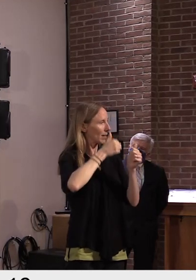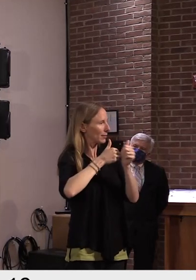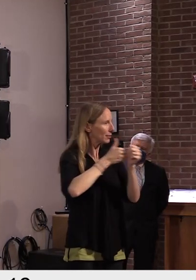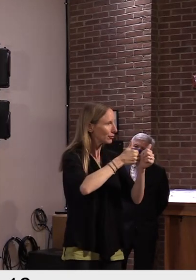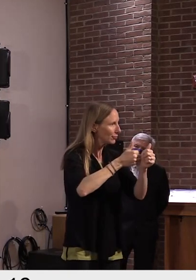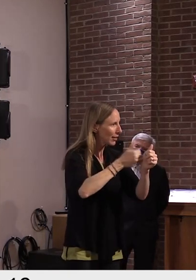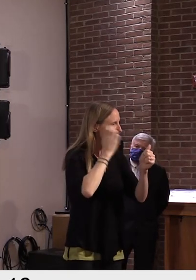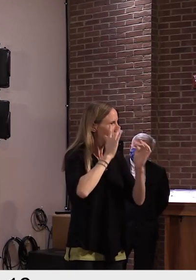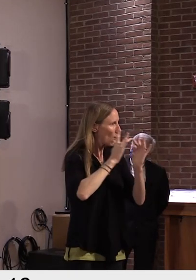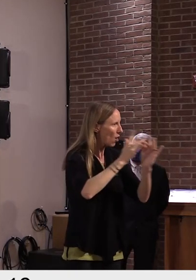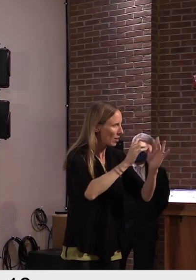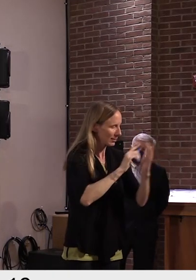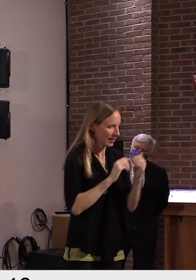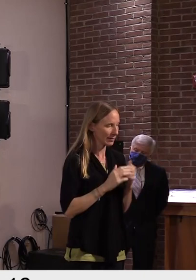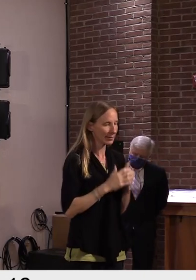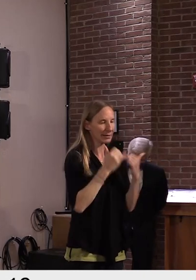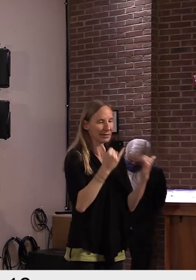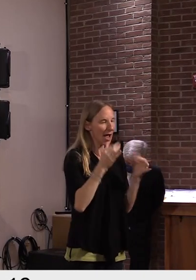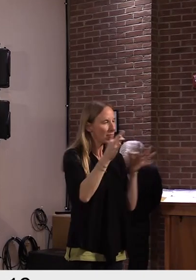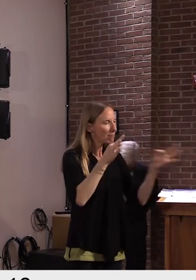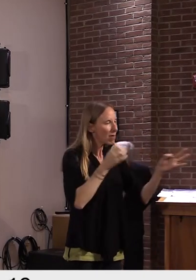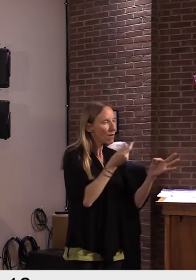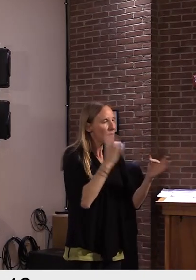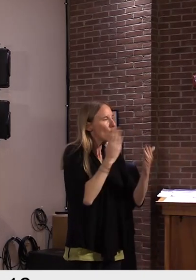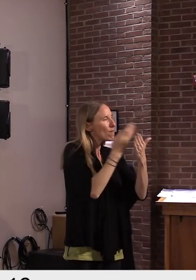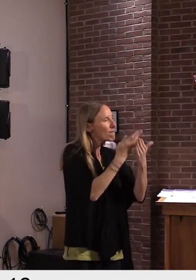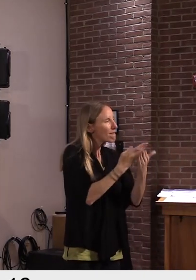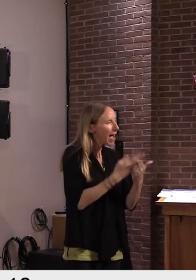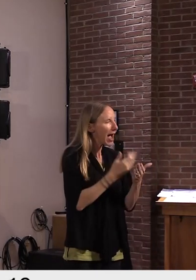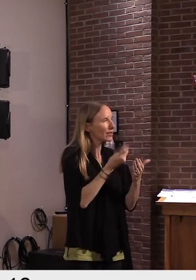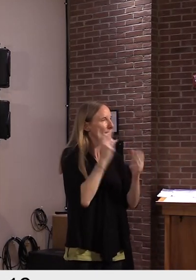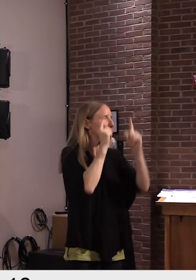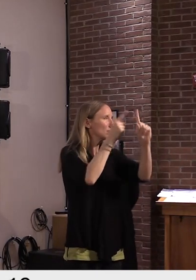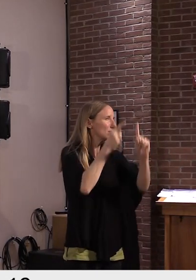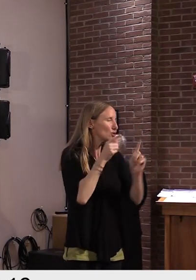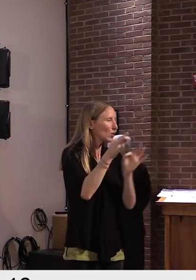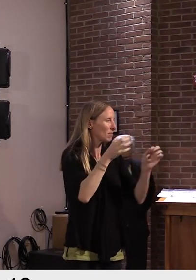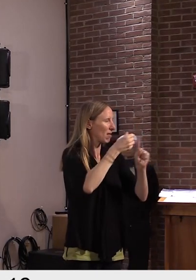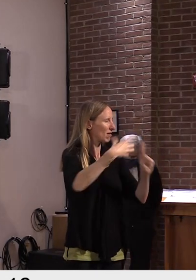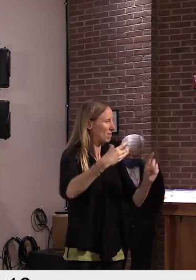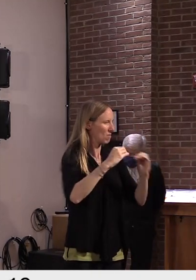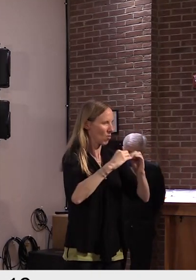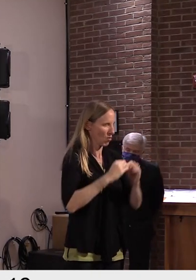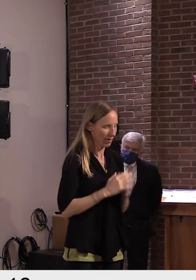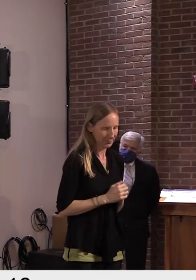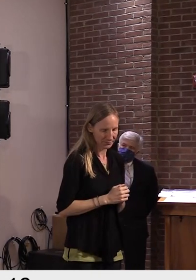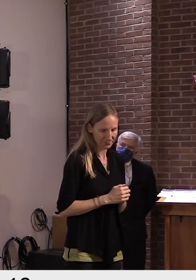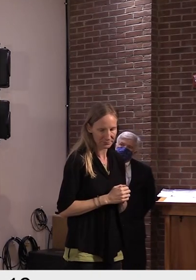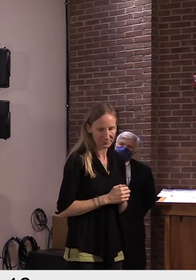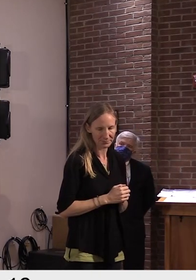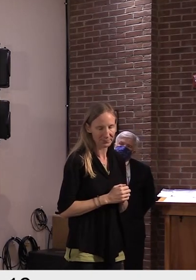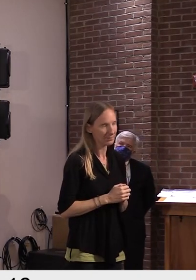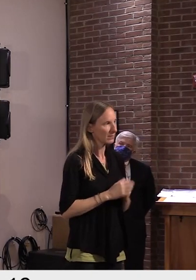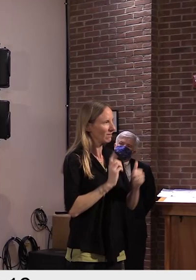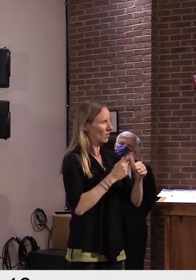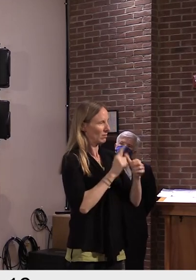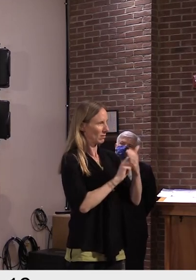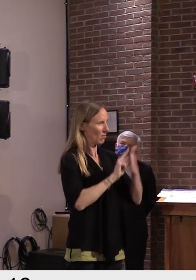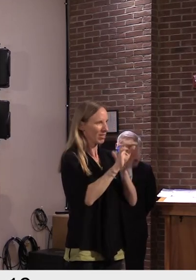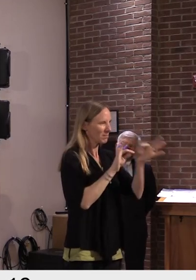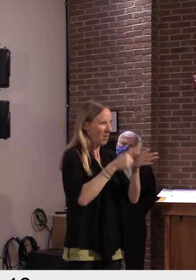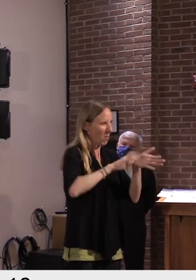I'd like to present a few facts and bullet points to you all regarding this. First of all, just to review what it is,